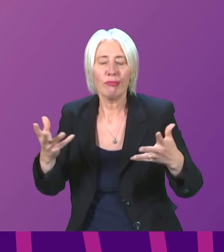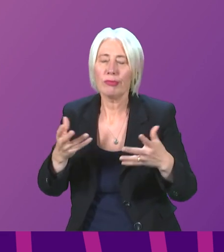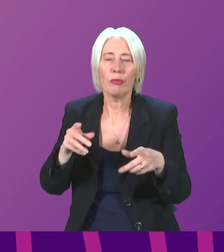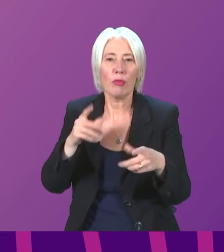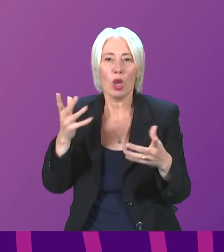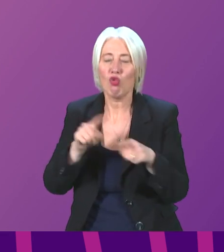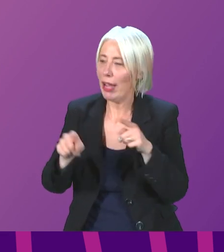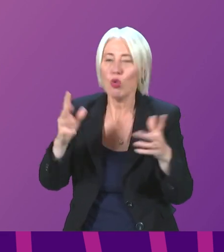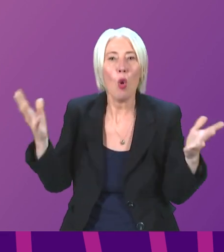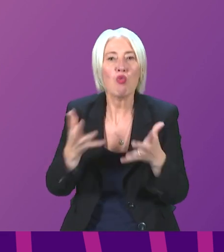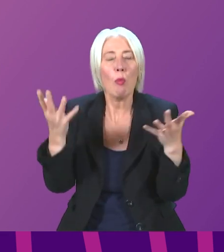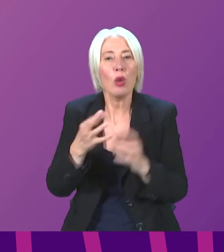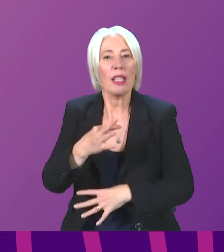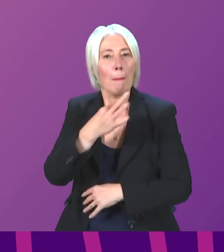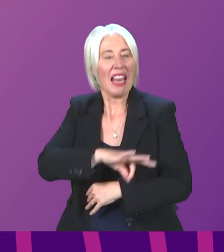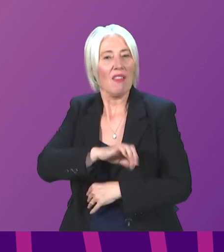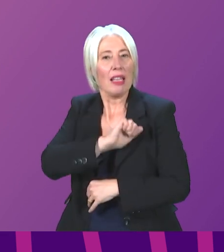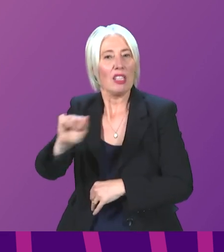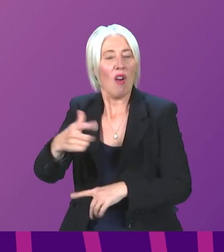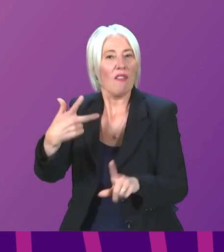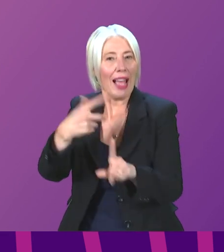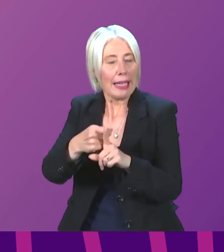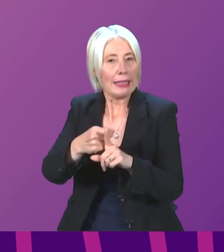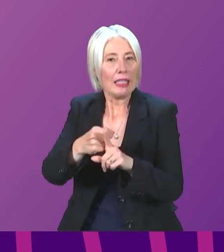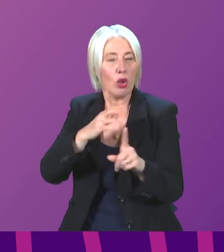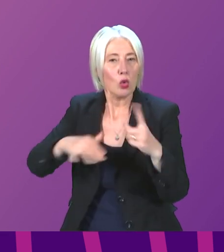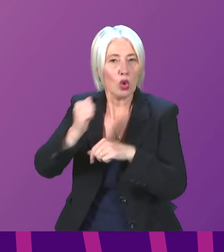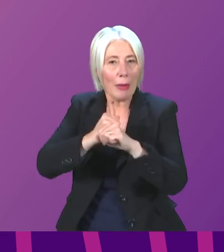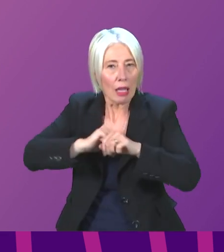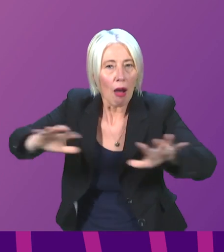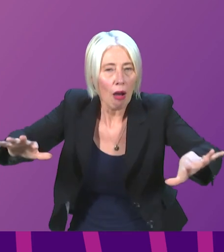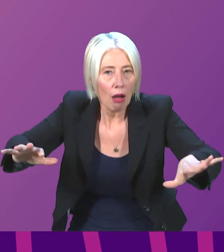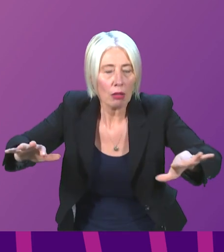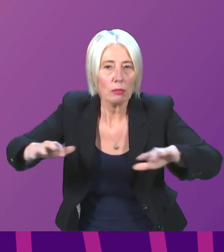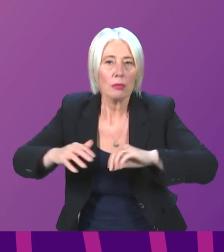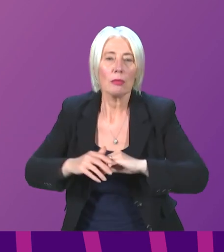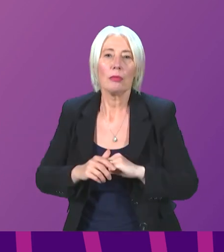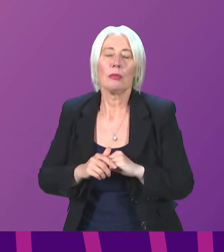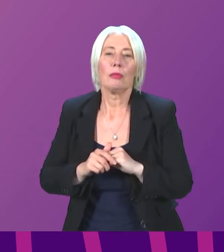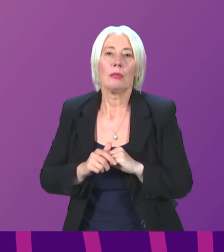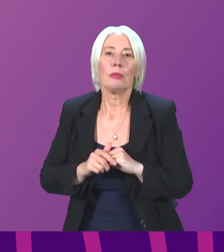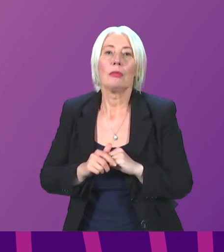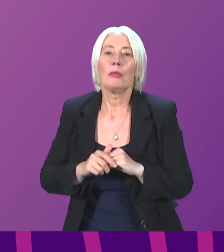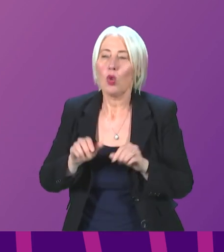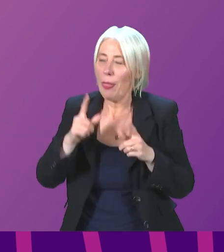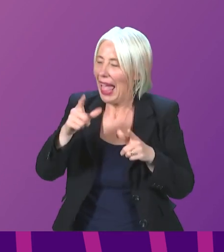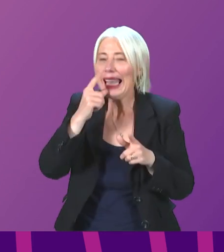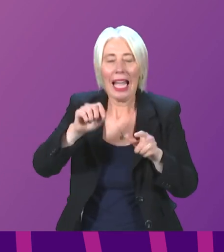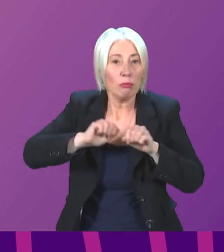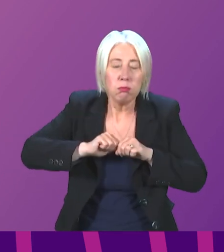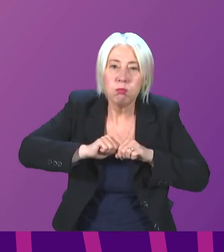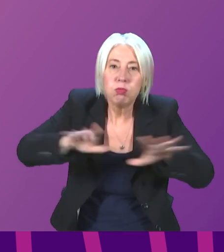by promoting the benefits of the vaccine on social media platforms that can reach a far wider